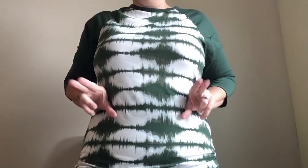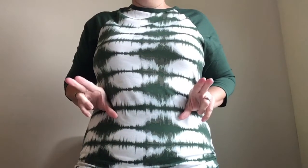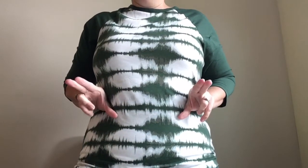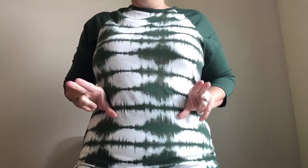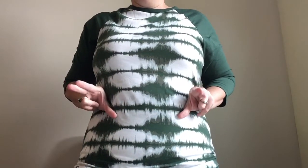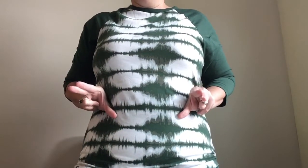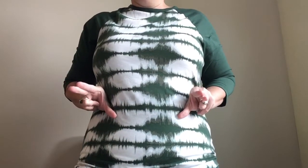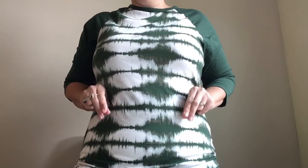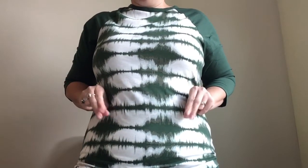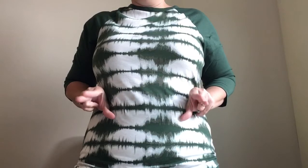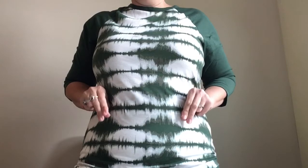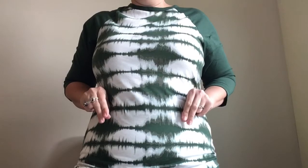diaper.